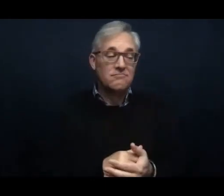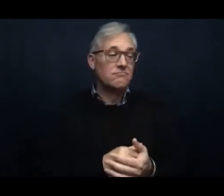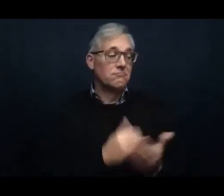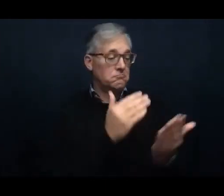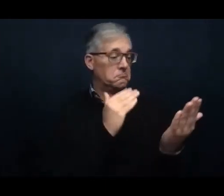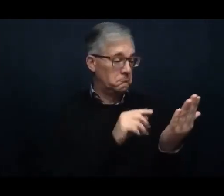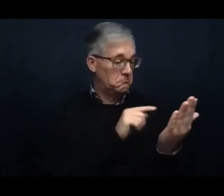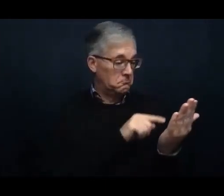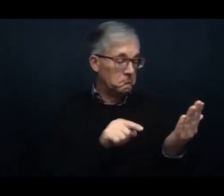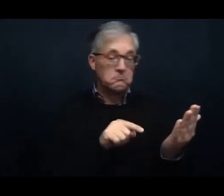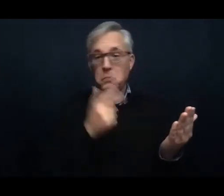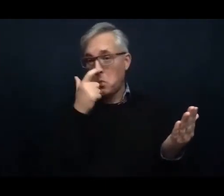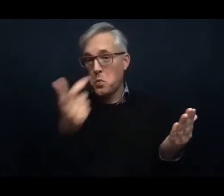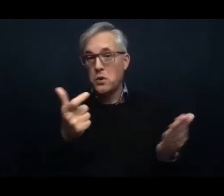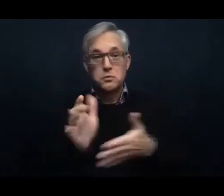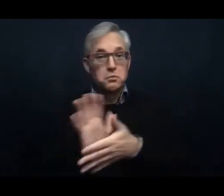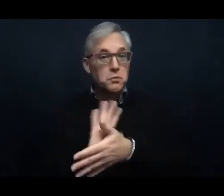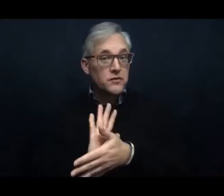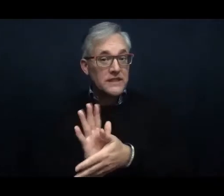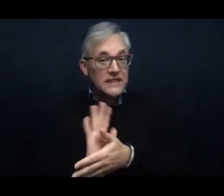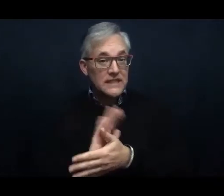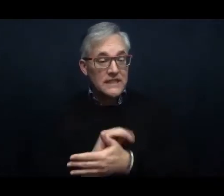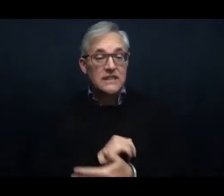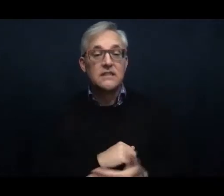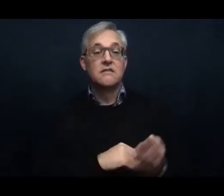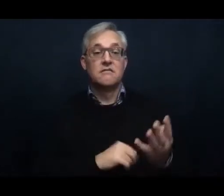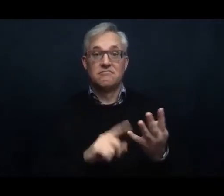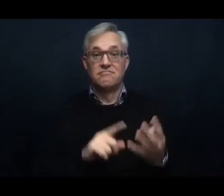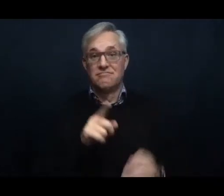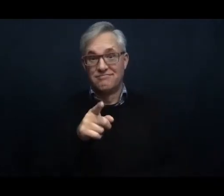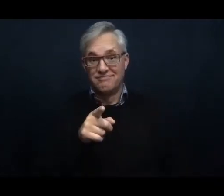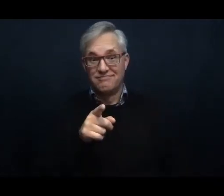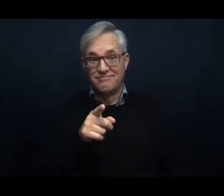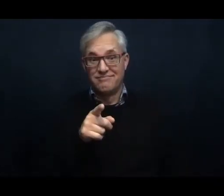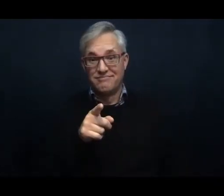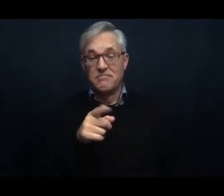Putting my phone on do not disturb me.